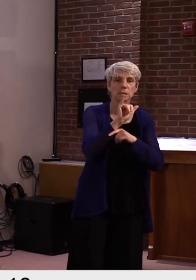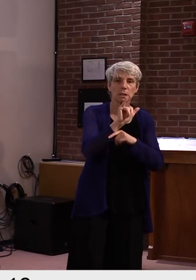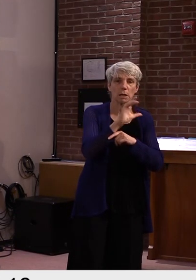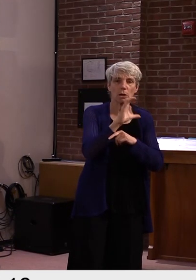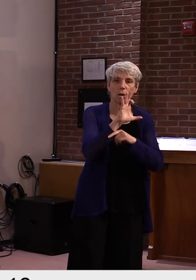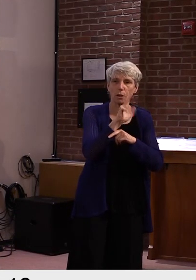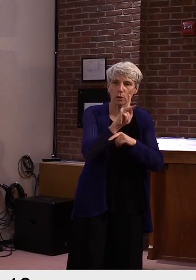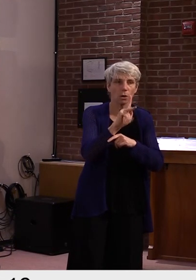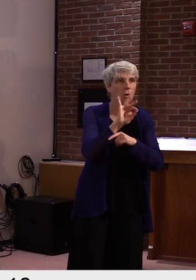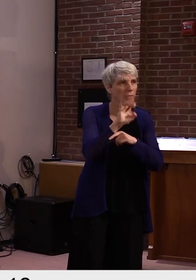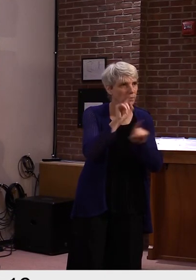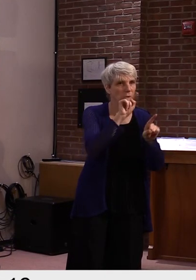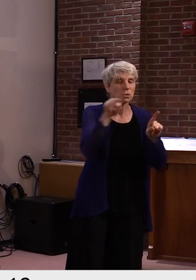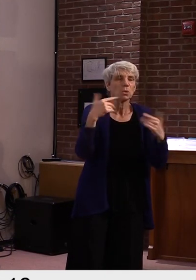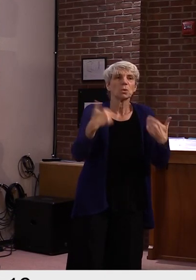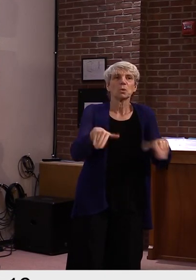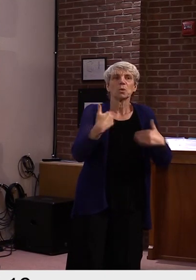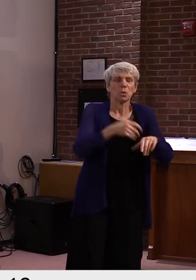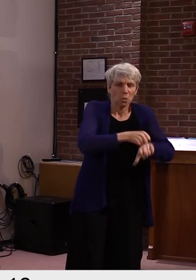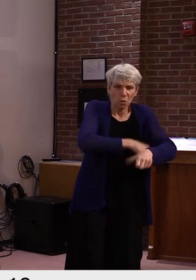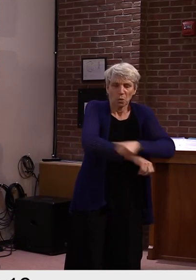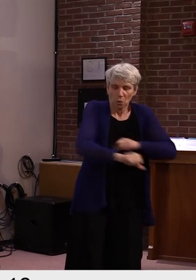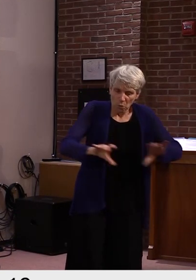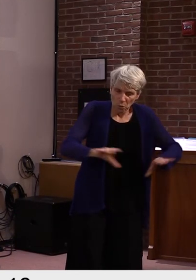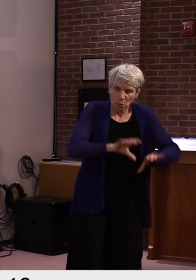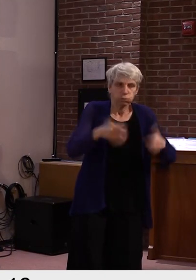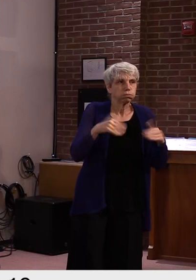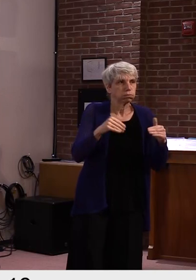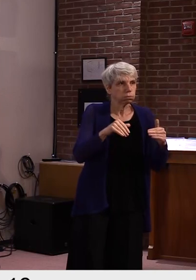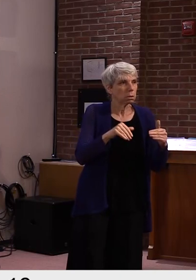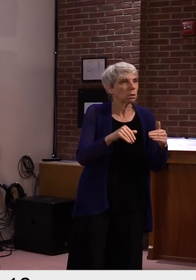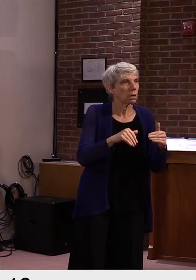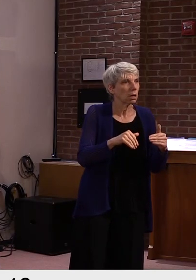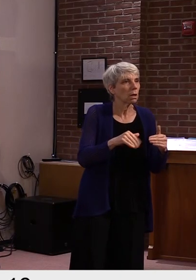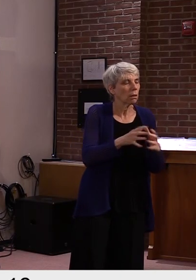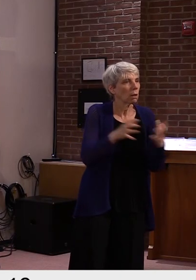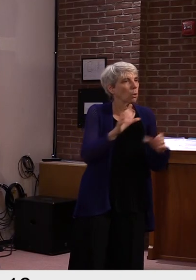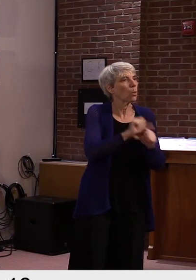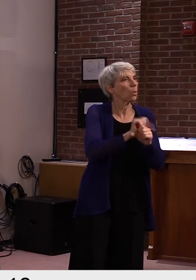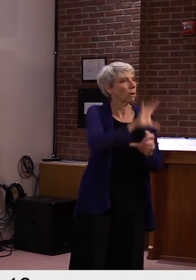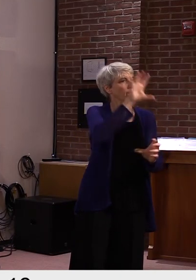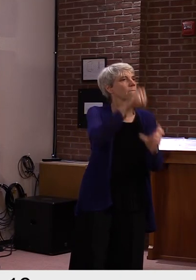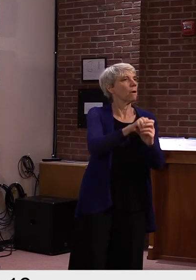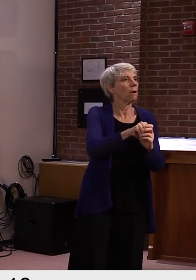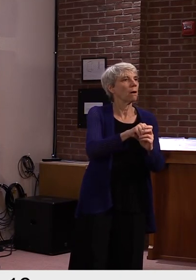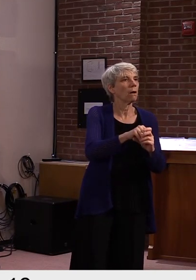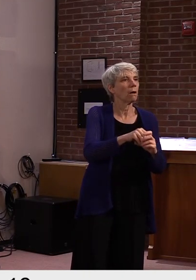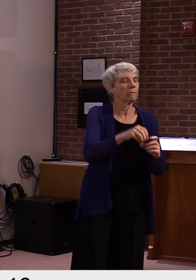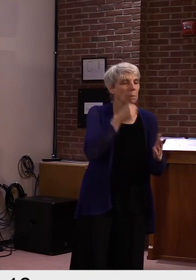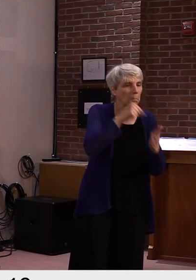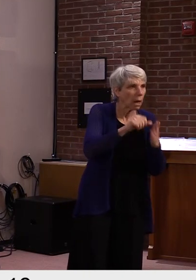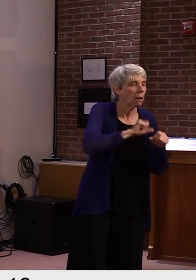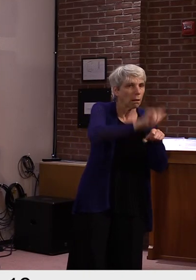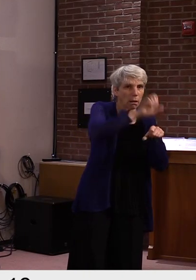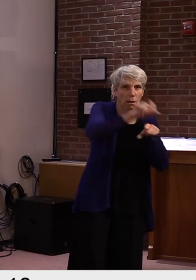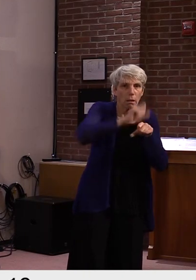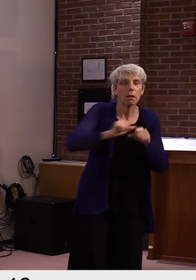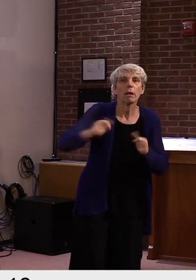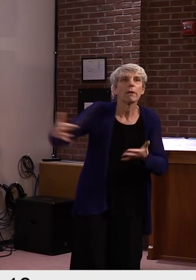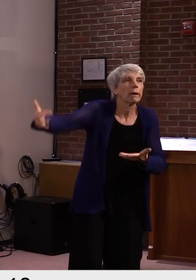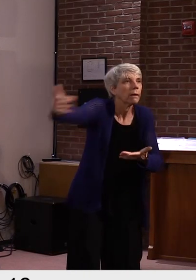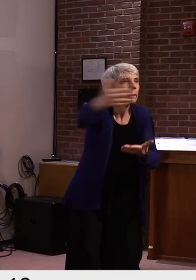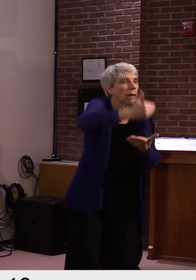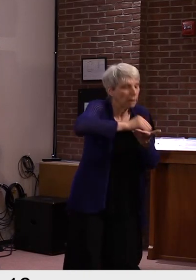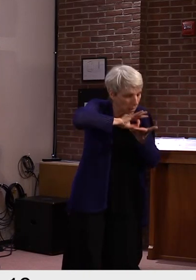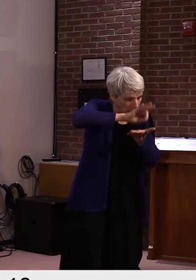lot of credit. Because a lot of work goes on behind the scenes to make all that happen, sending, mailing out the ballots, as well as receiving them